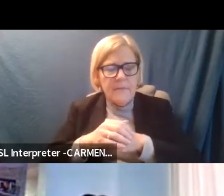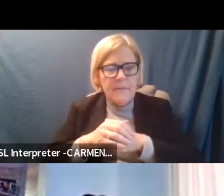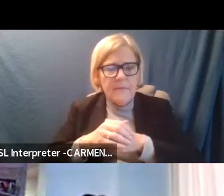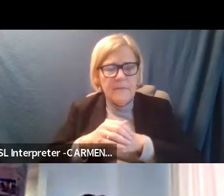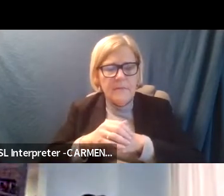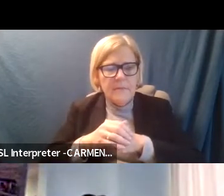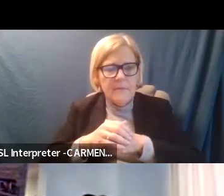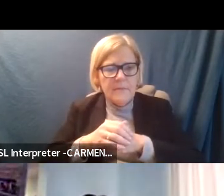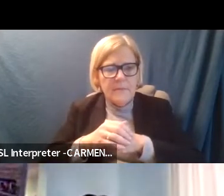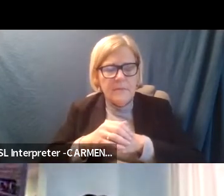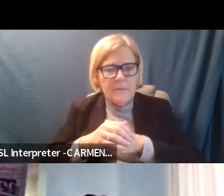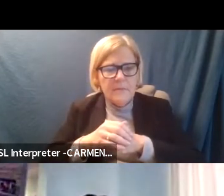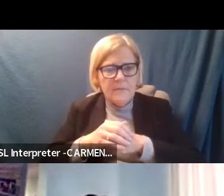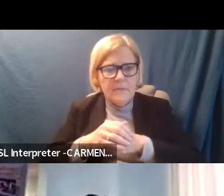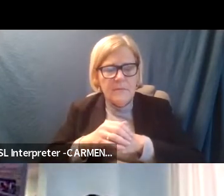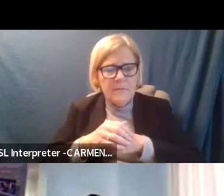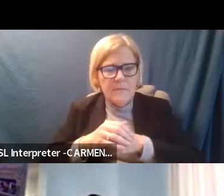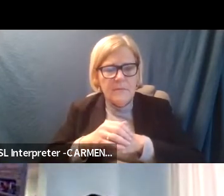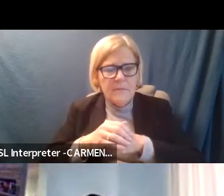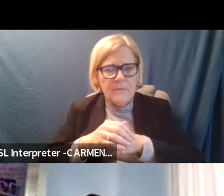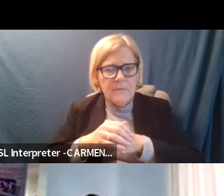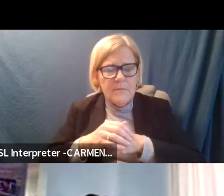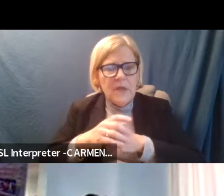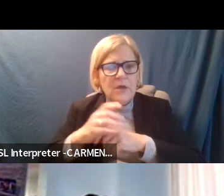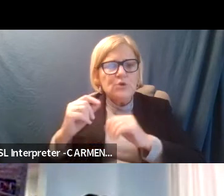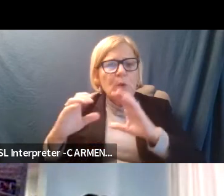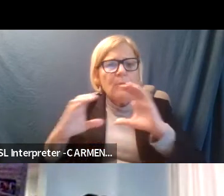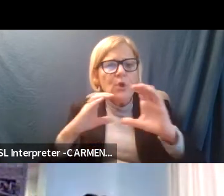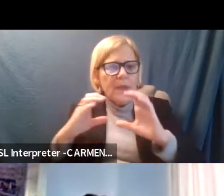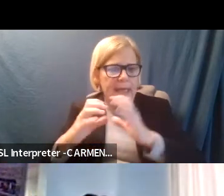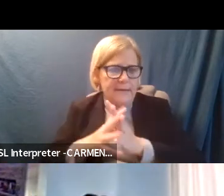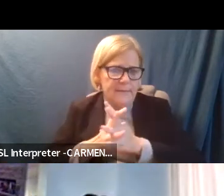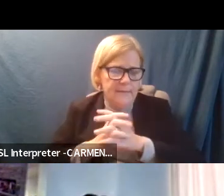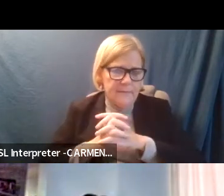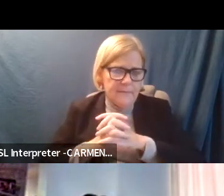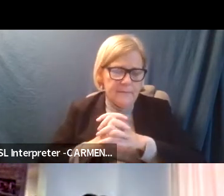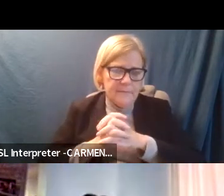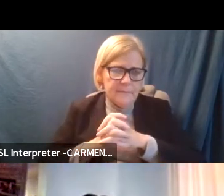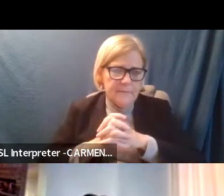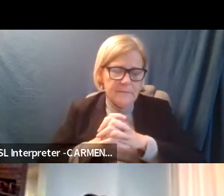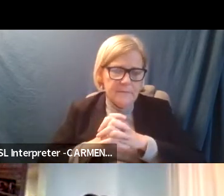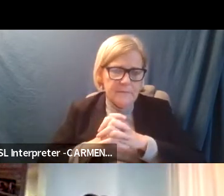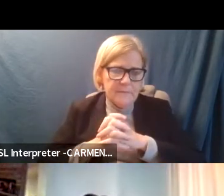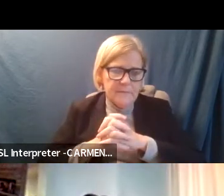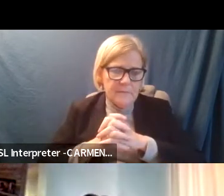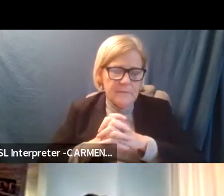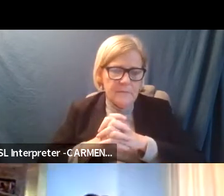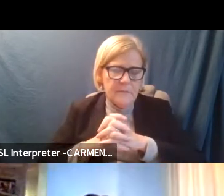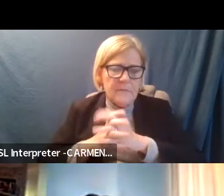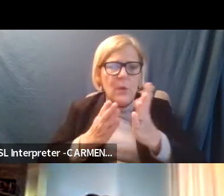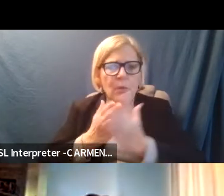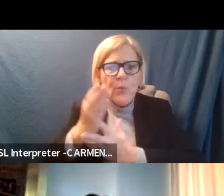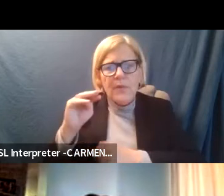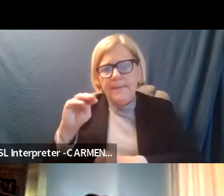communicate to the media.